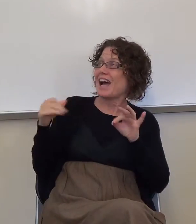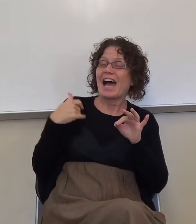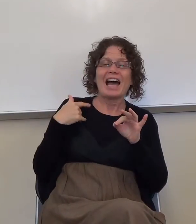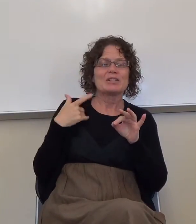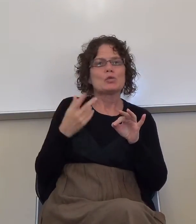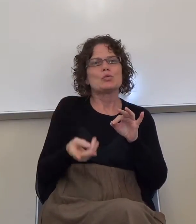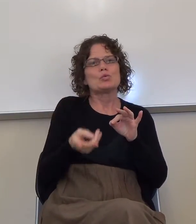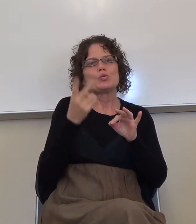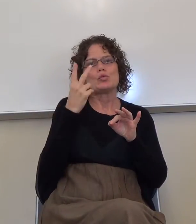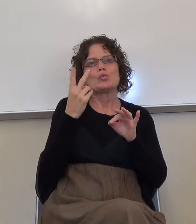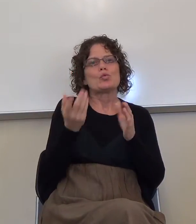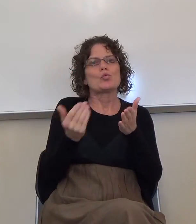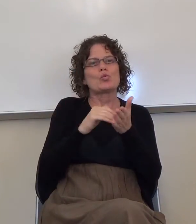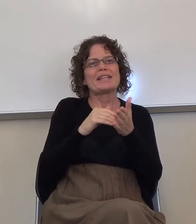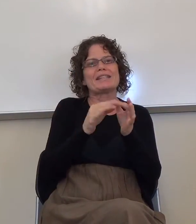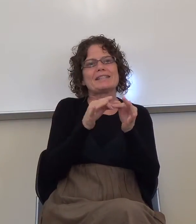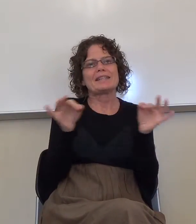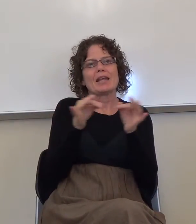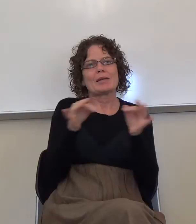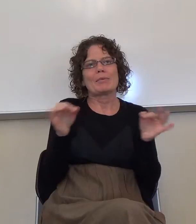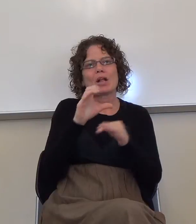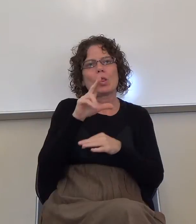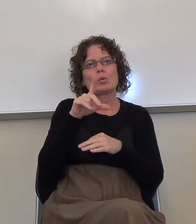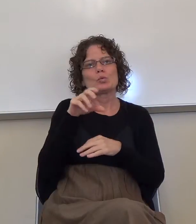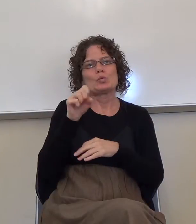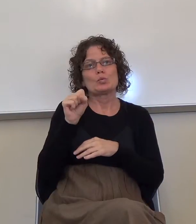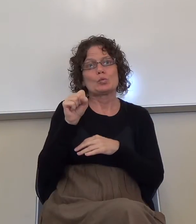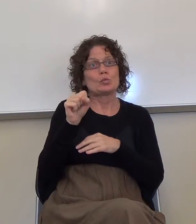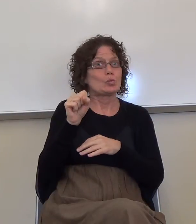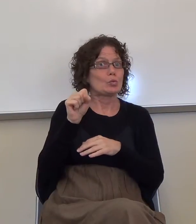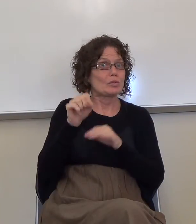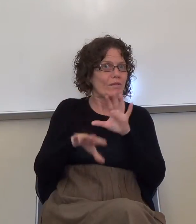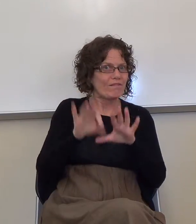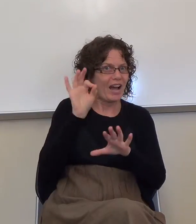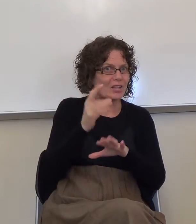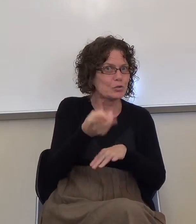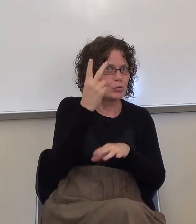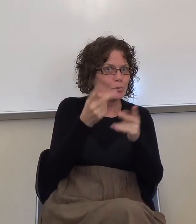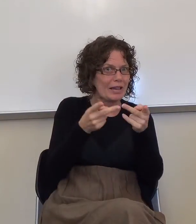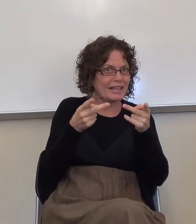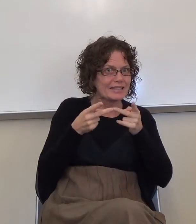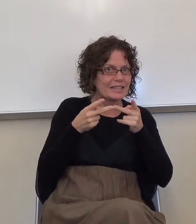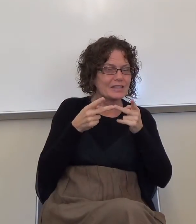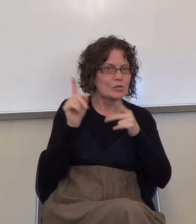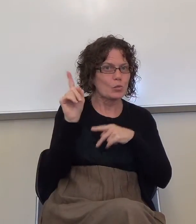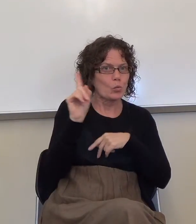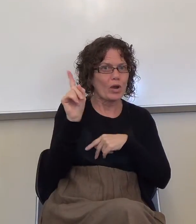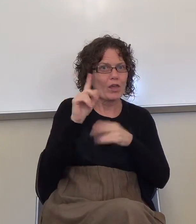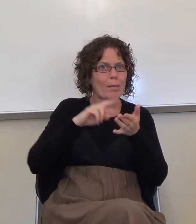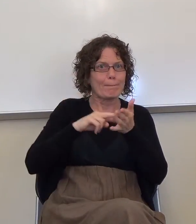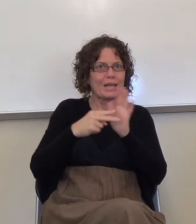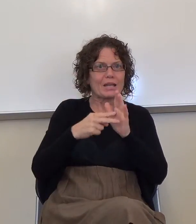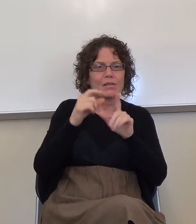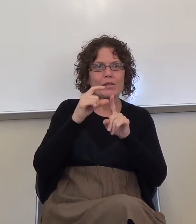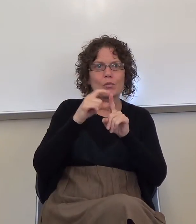What are they? What are the two places that the meaning of decipher